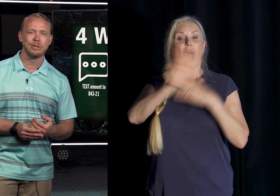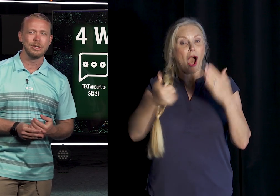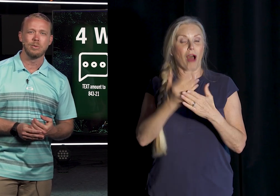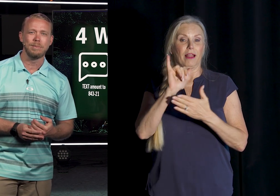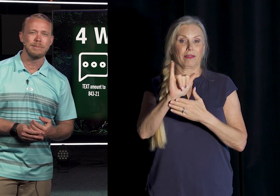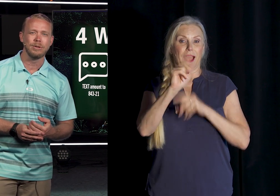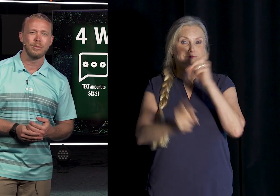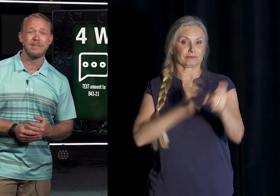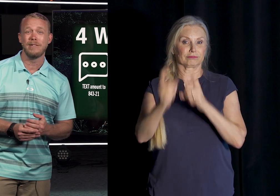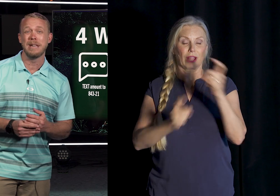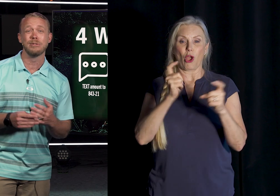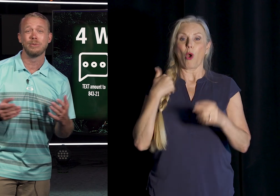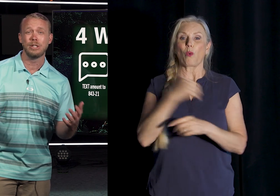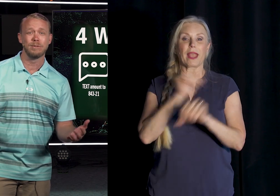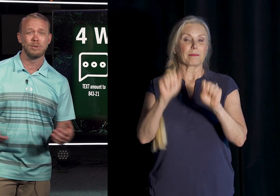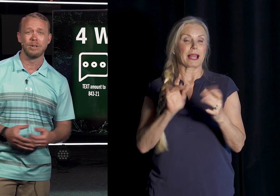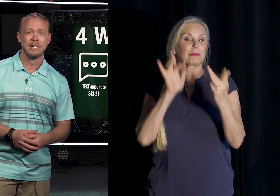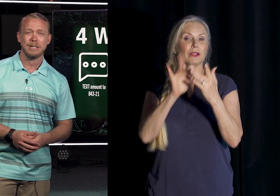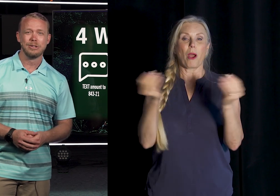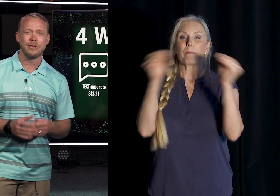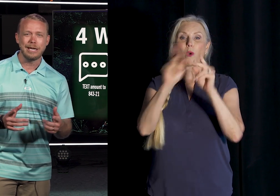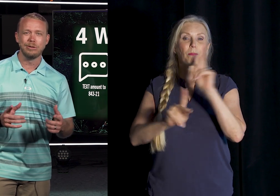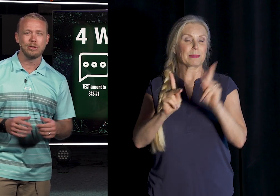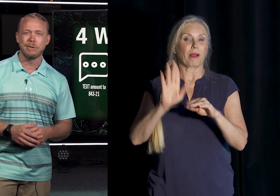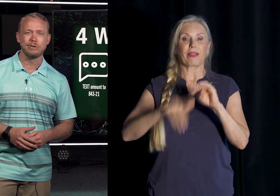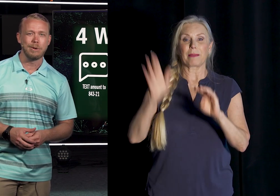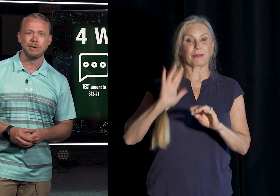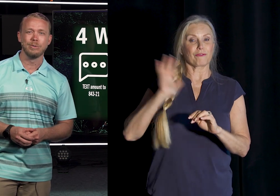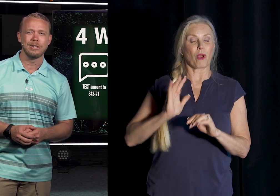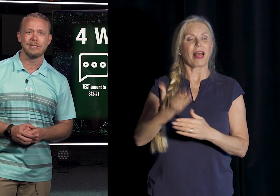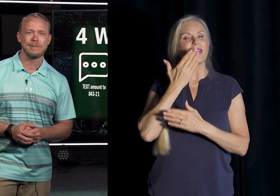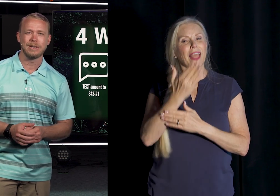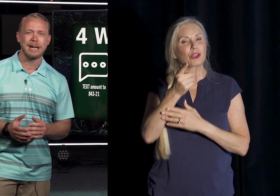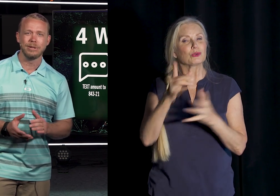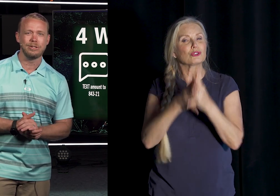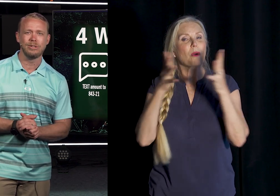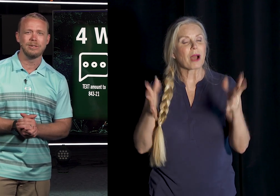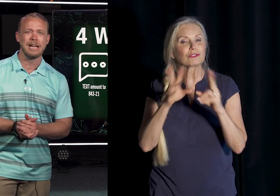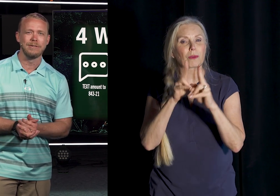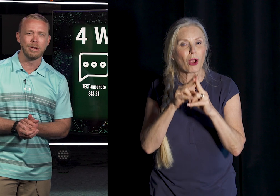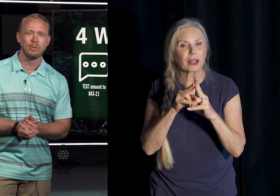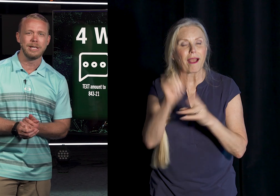to reach more people than we have ever been able to reach before. So thank you so much for partnering with us. God bless you and have a great week.